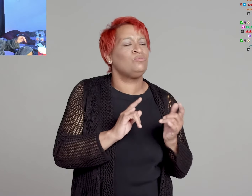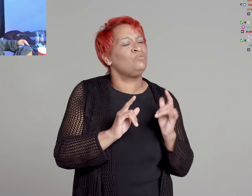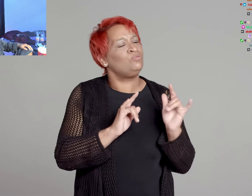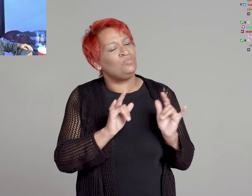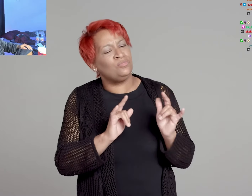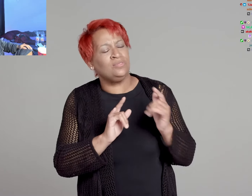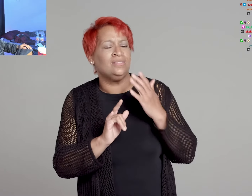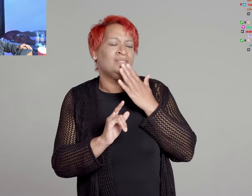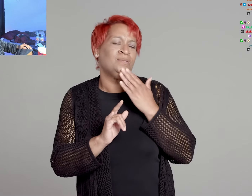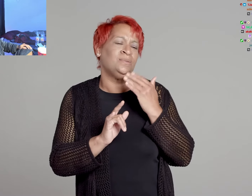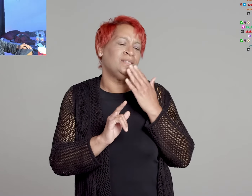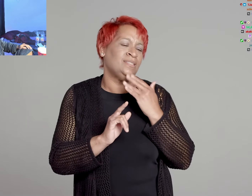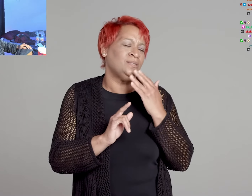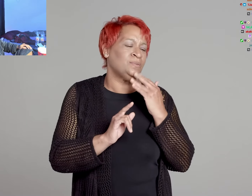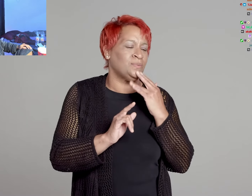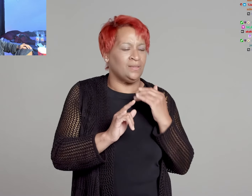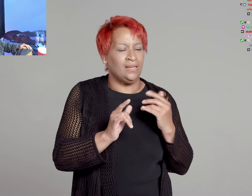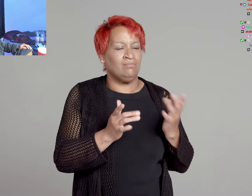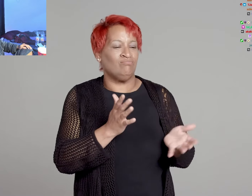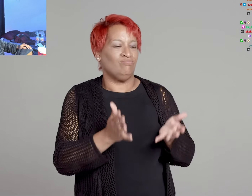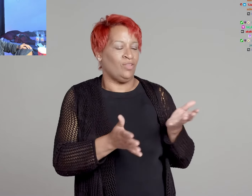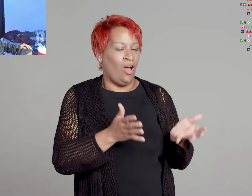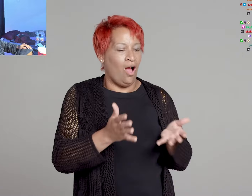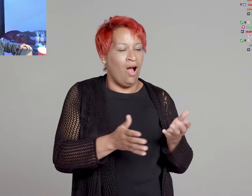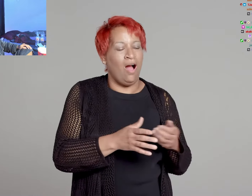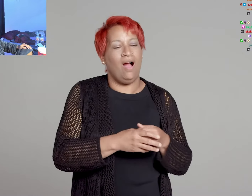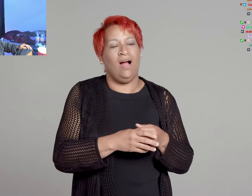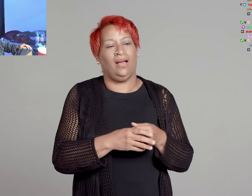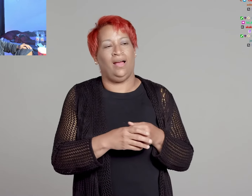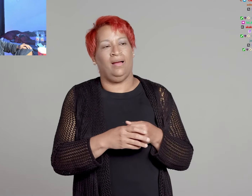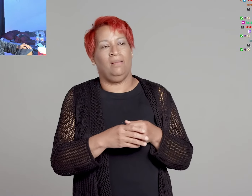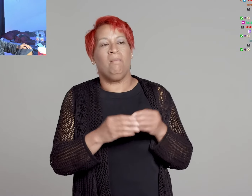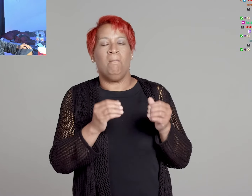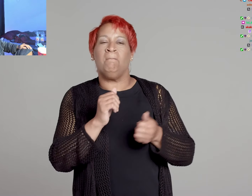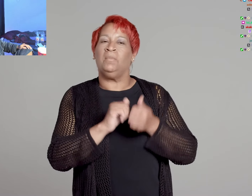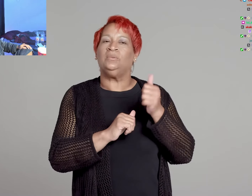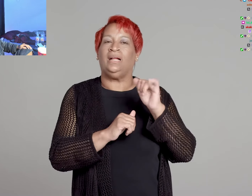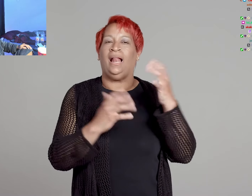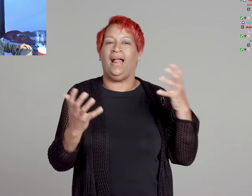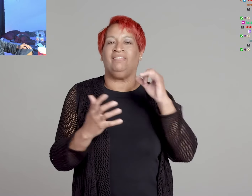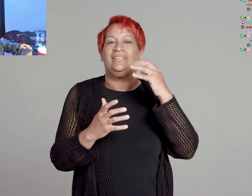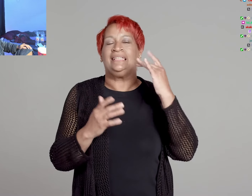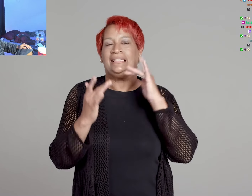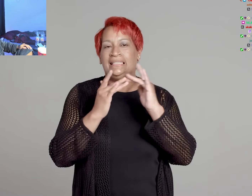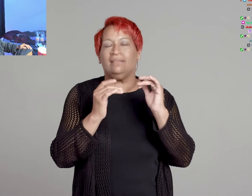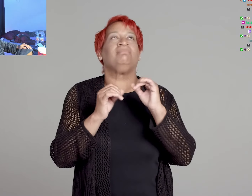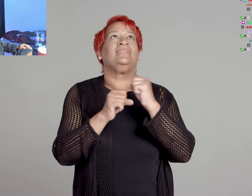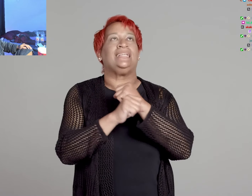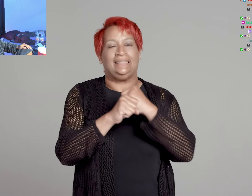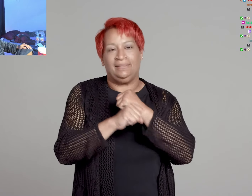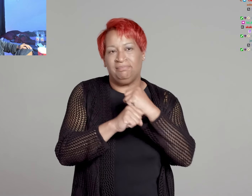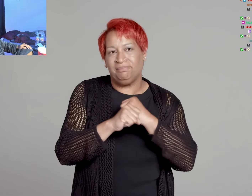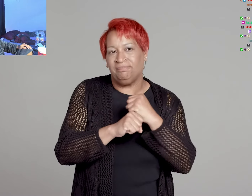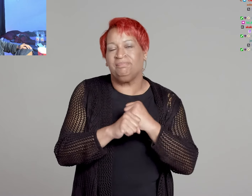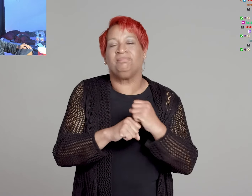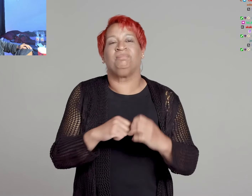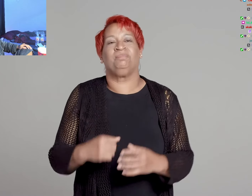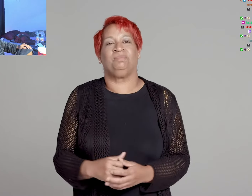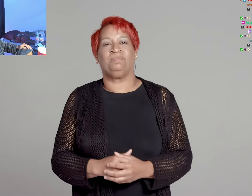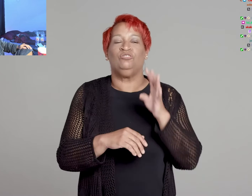romance and foreplay And mostly it's hey, baby, come on, sweetie You know, let's make out And